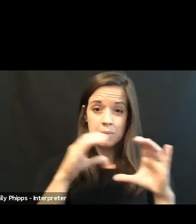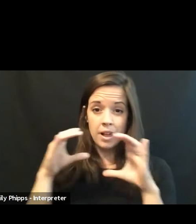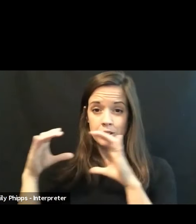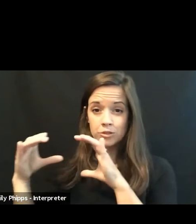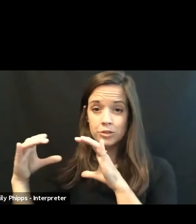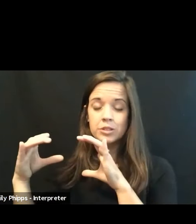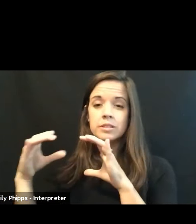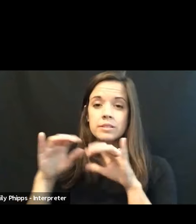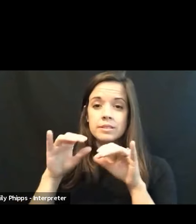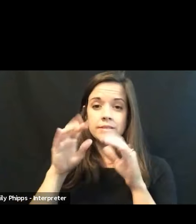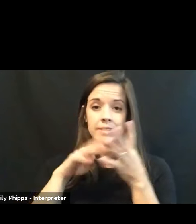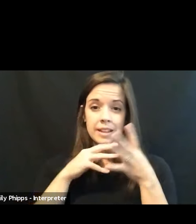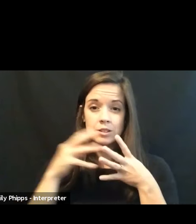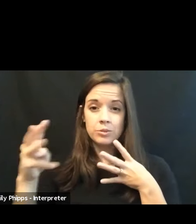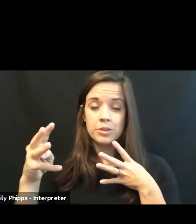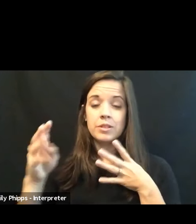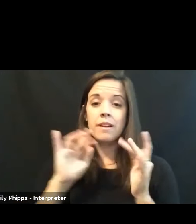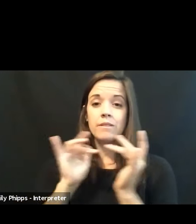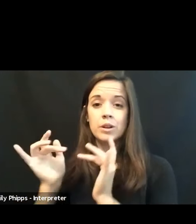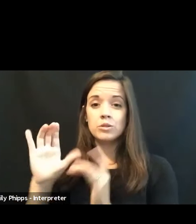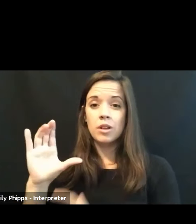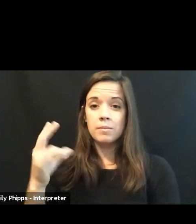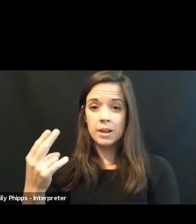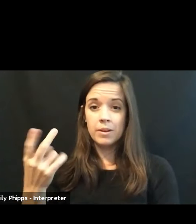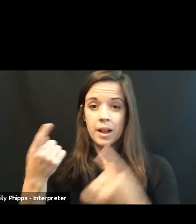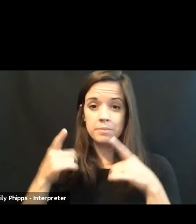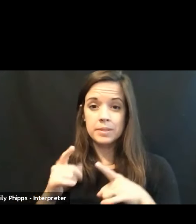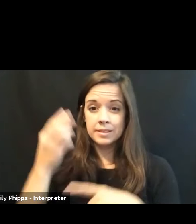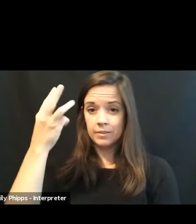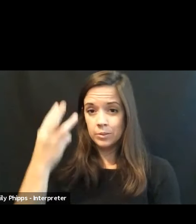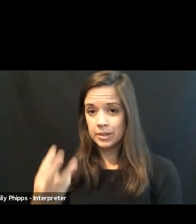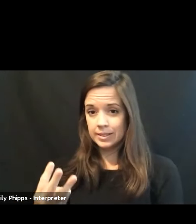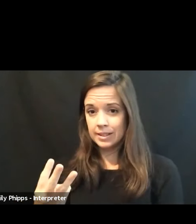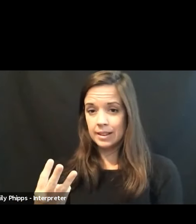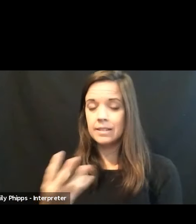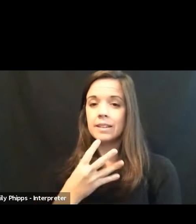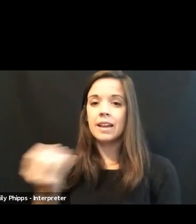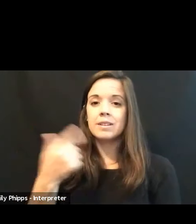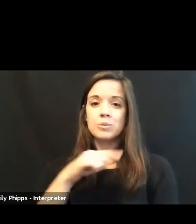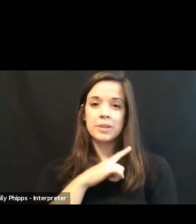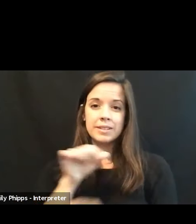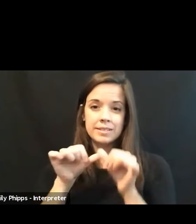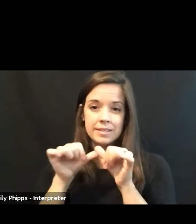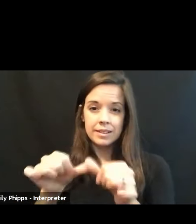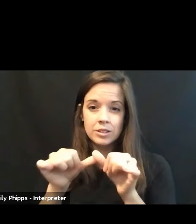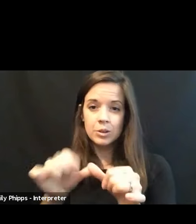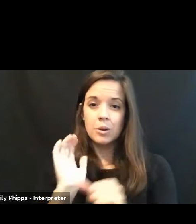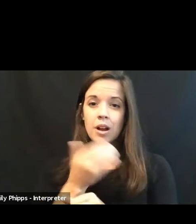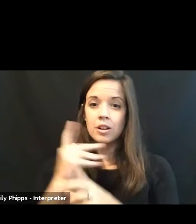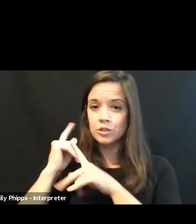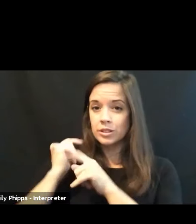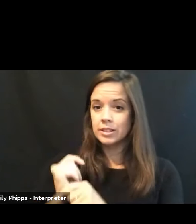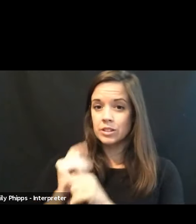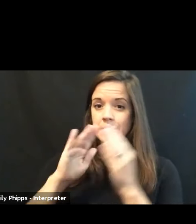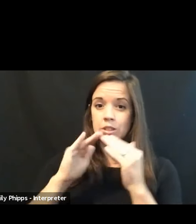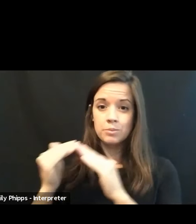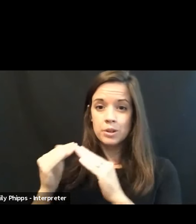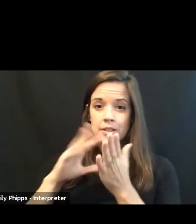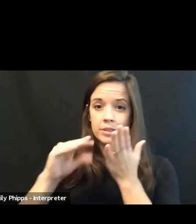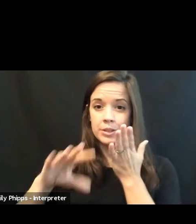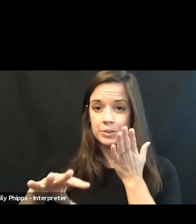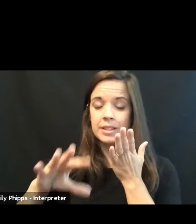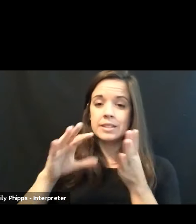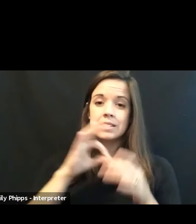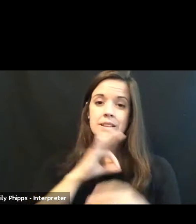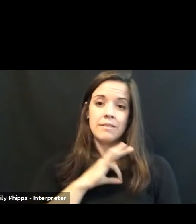the virtual Common Hour takes place on Wednesdays, and we continue our tradition as a community of students, faculty,